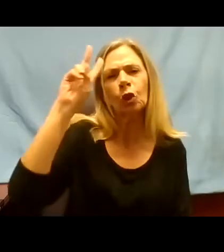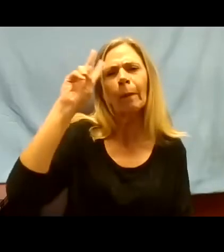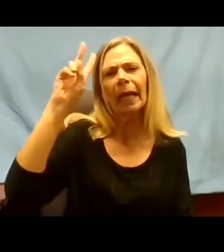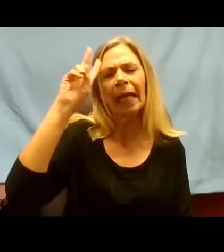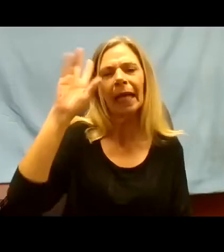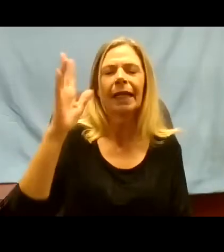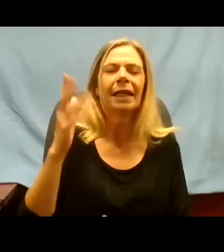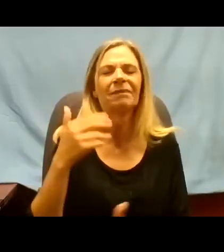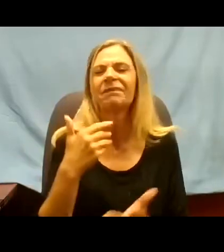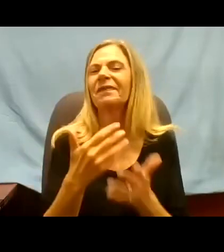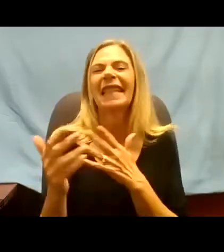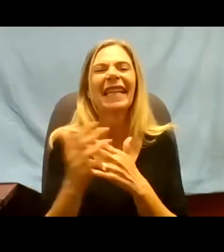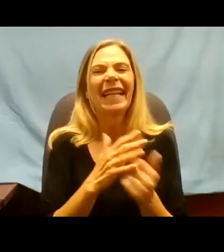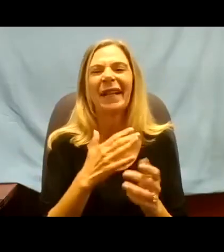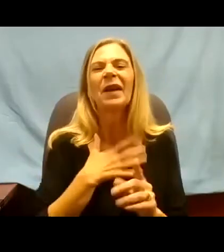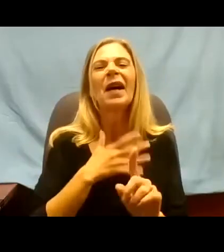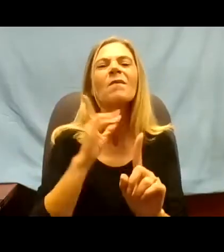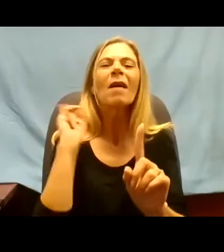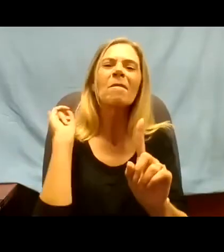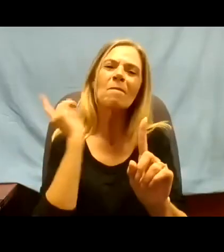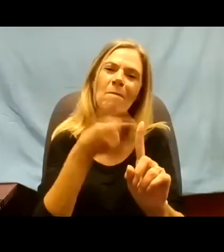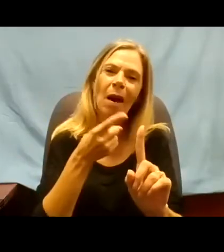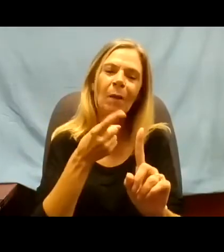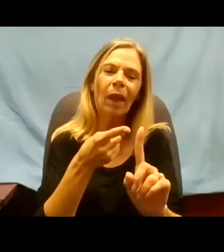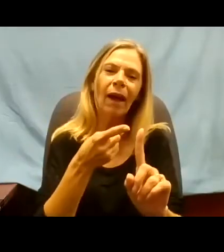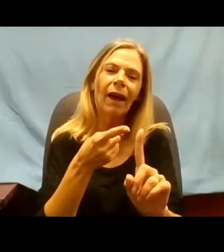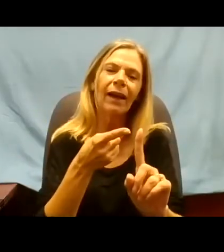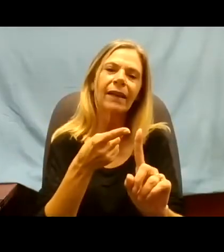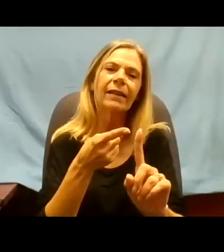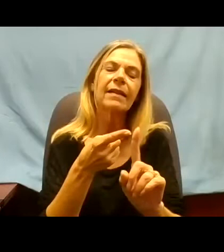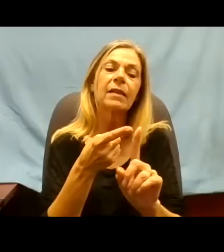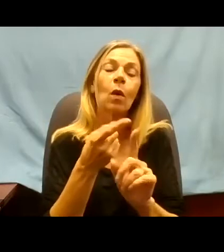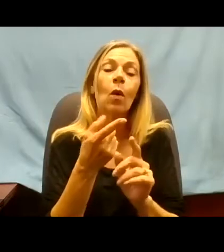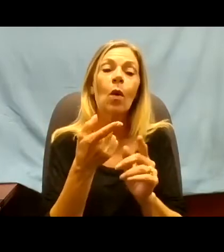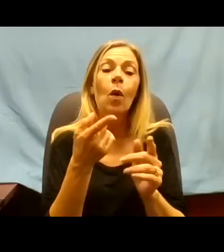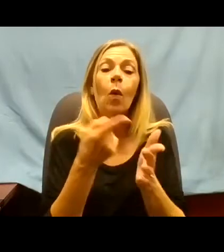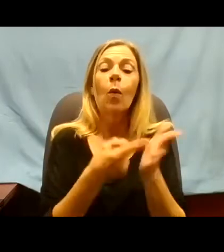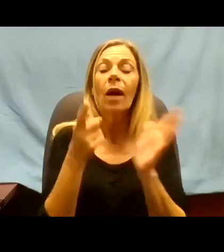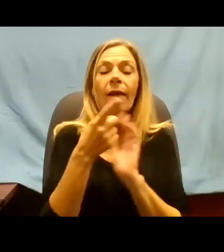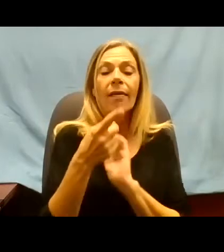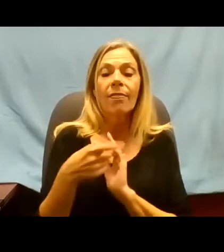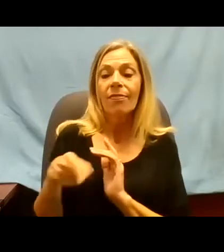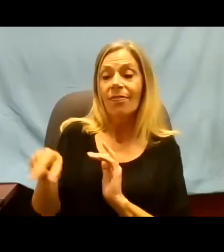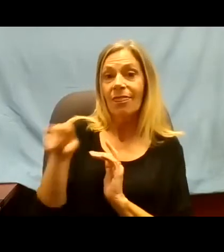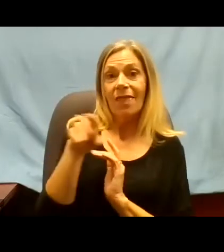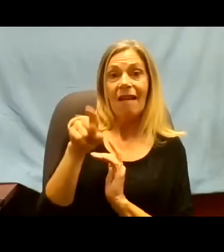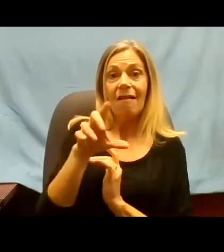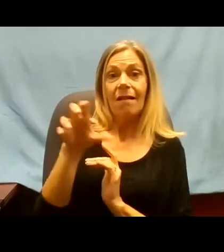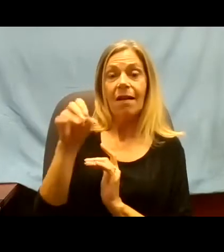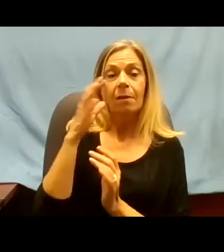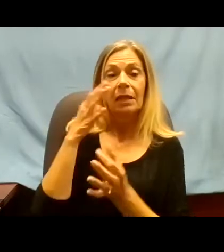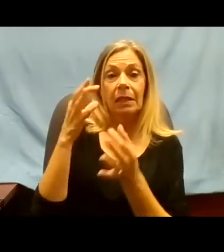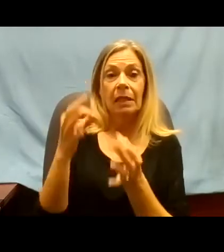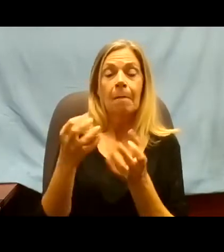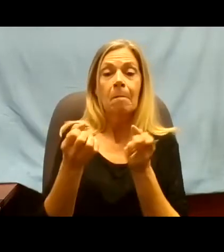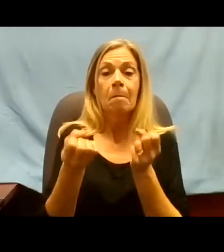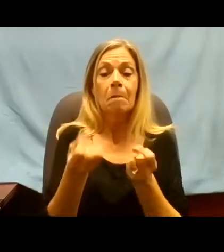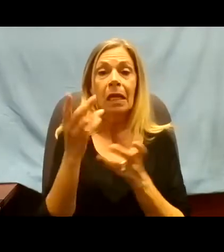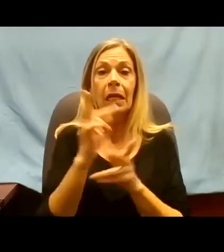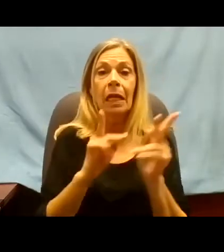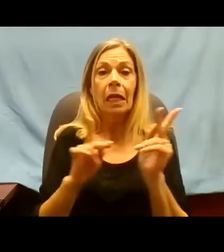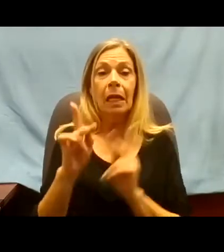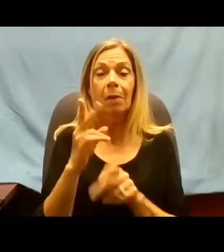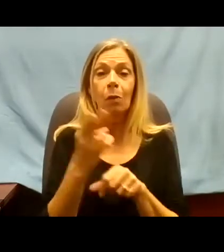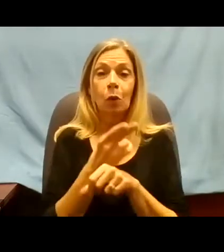is that what they decided is a lot of people who are hard of hearing, wearing hearing